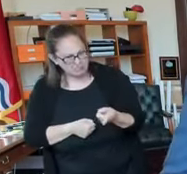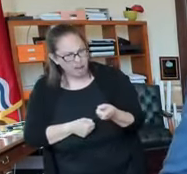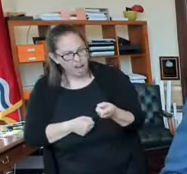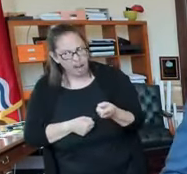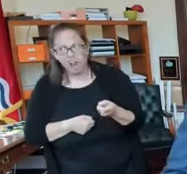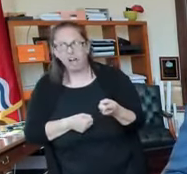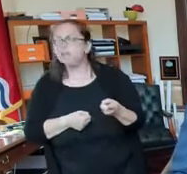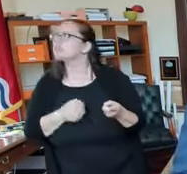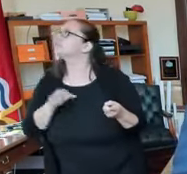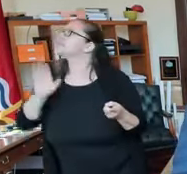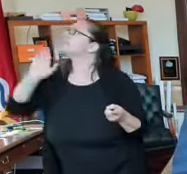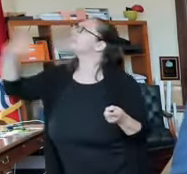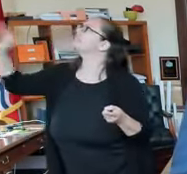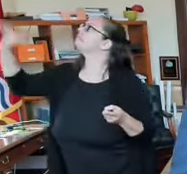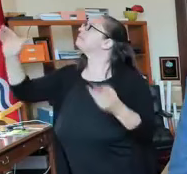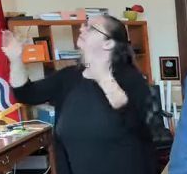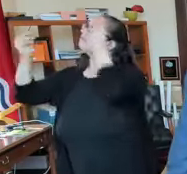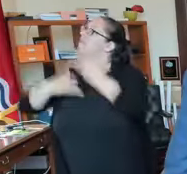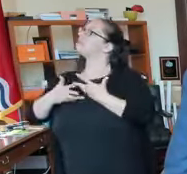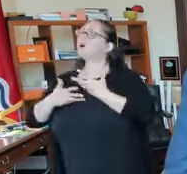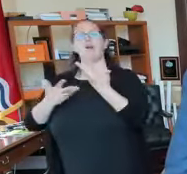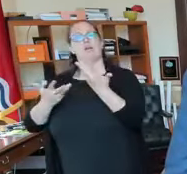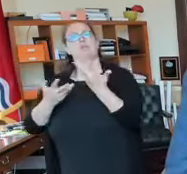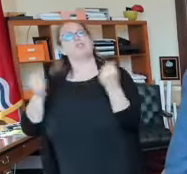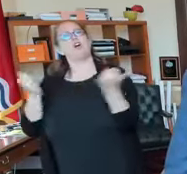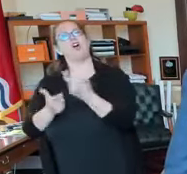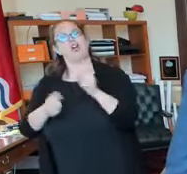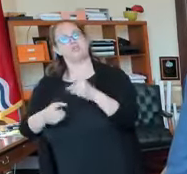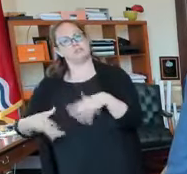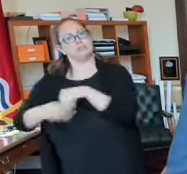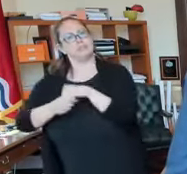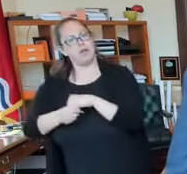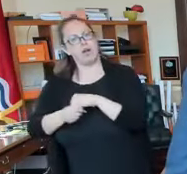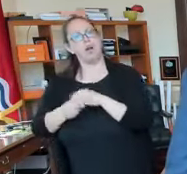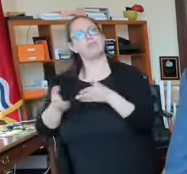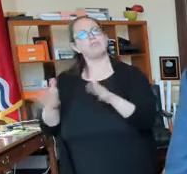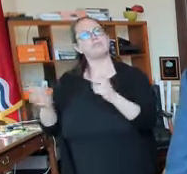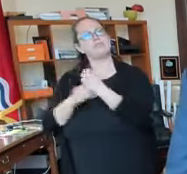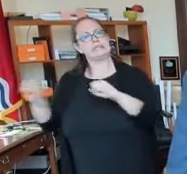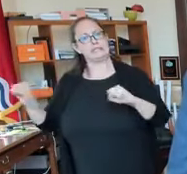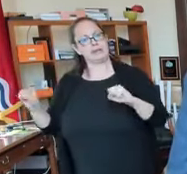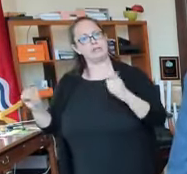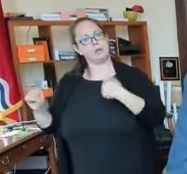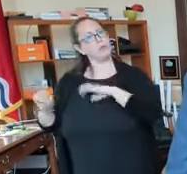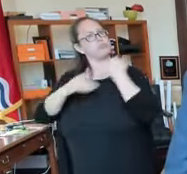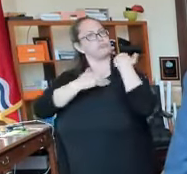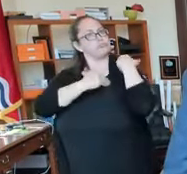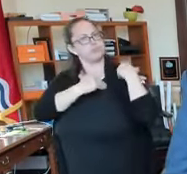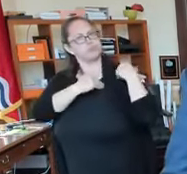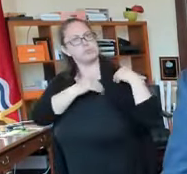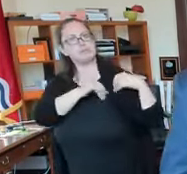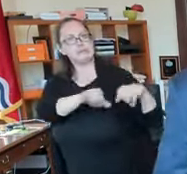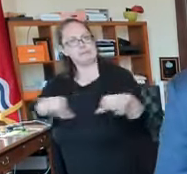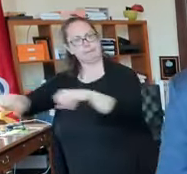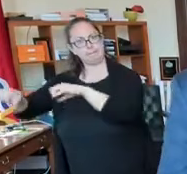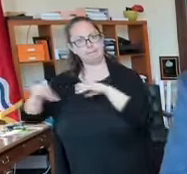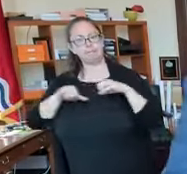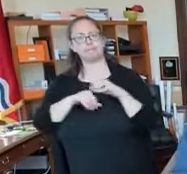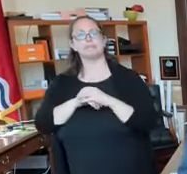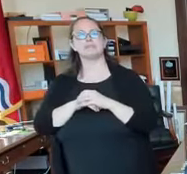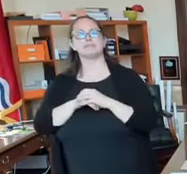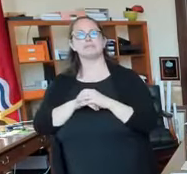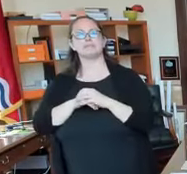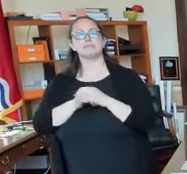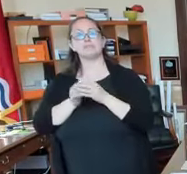that we all participate in public safety. It is all of our responsibility. The motives